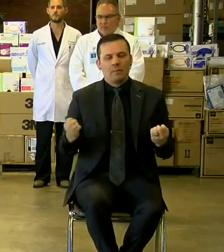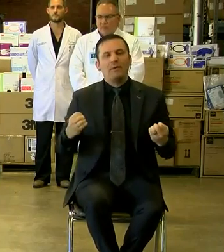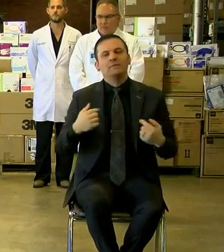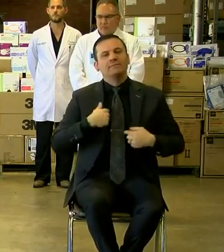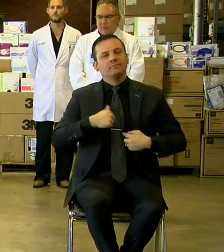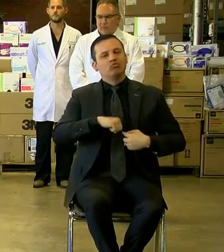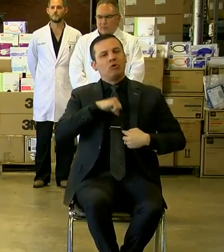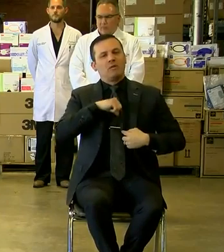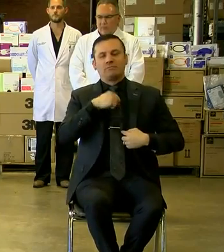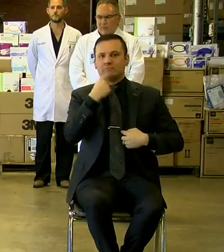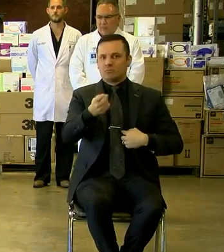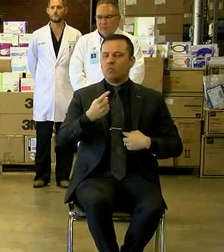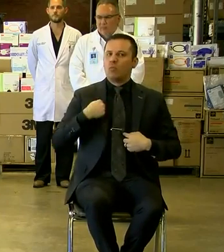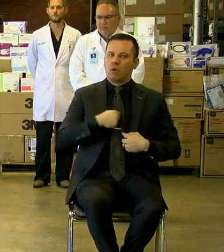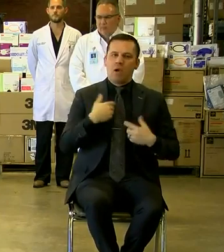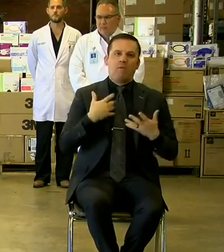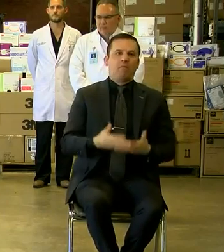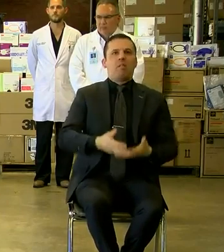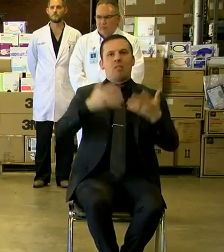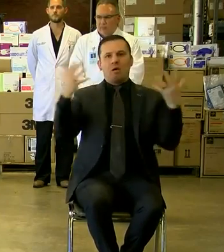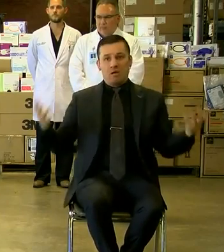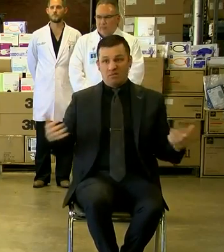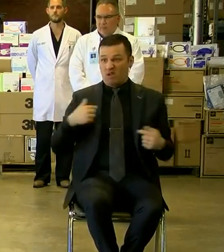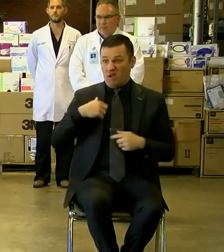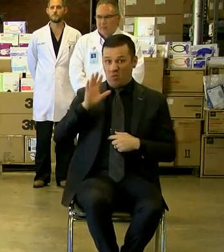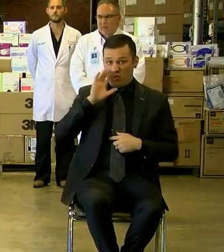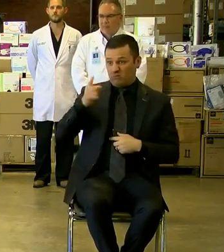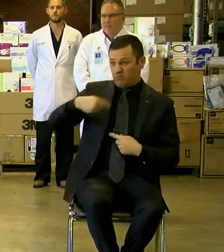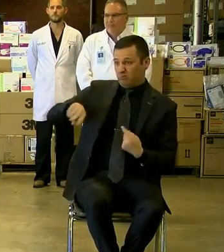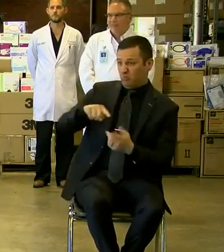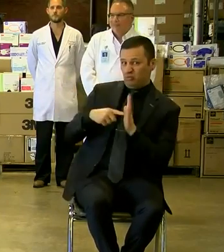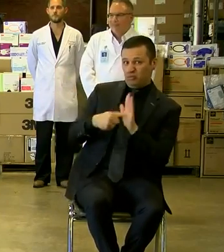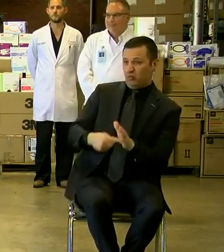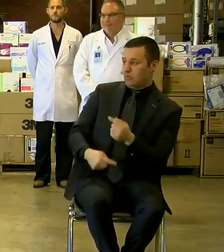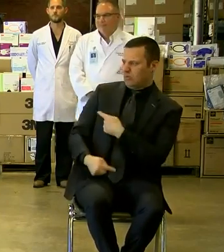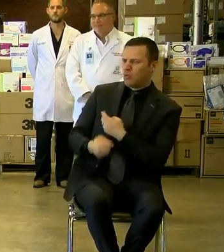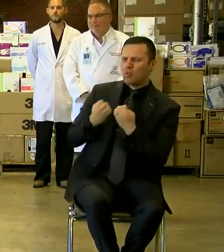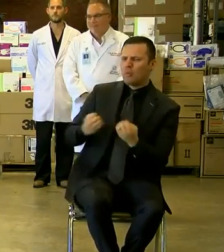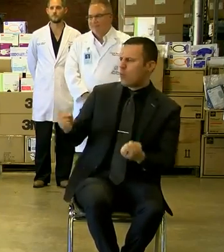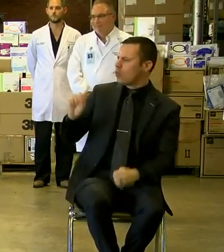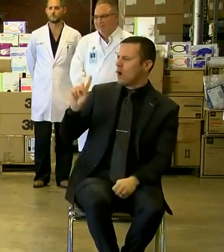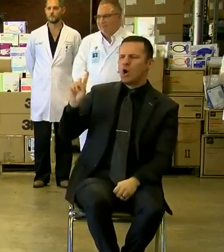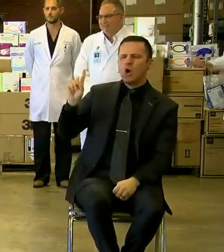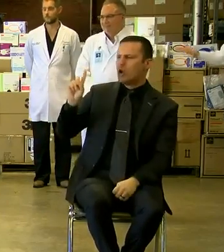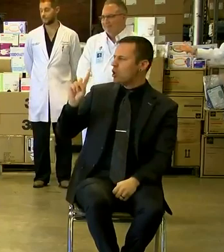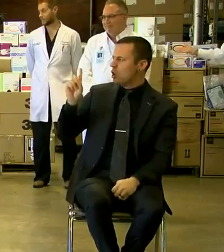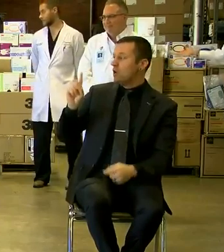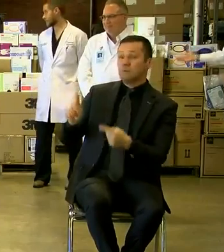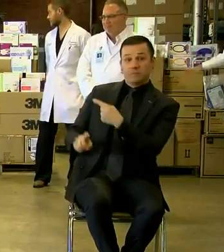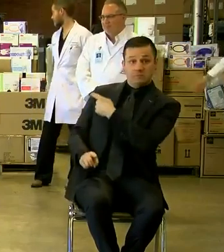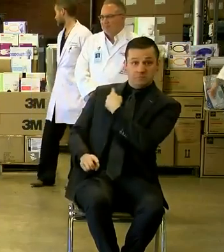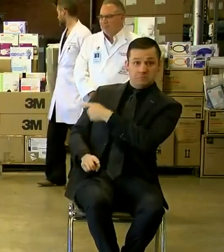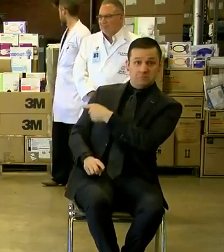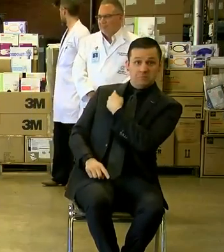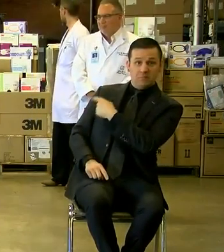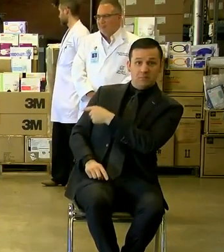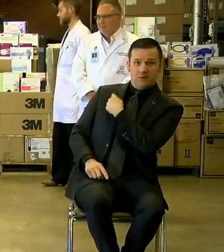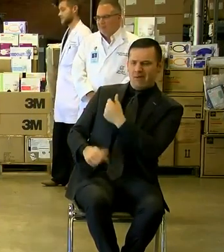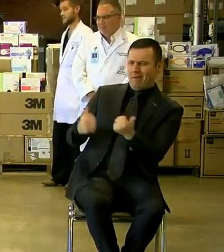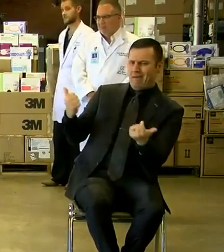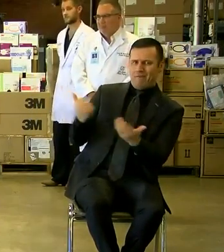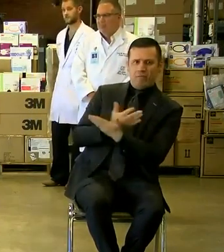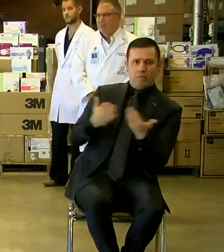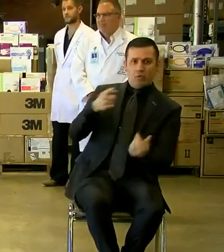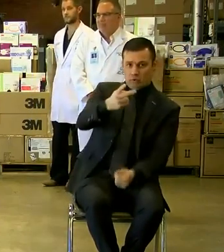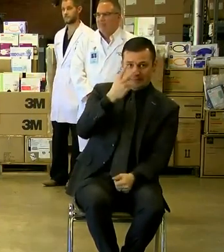that we are loaded with a lot of equipment. I am going to turn around here. Where is the equipment? So all of this, everything